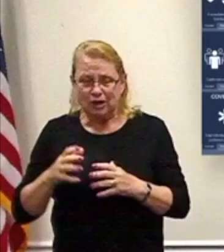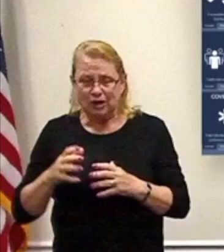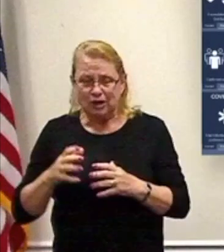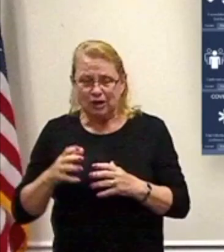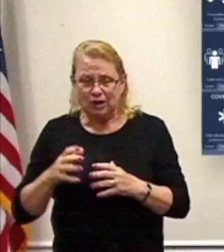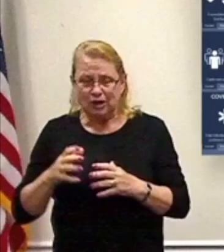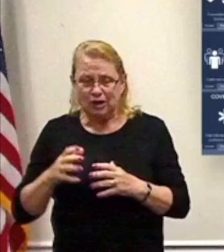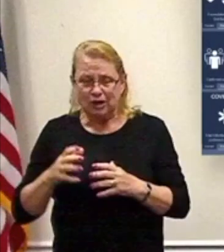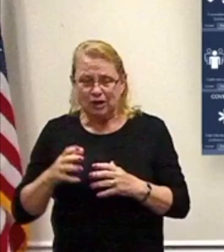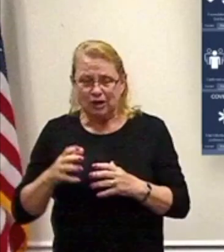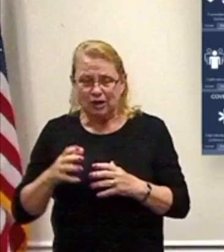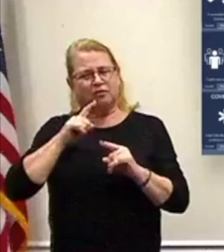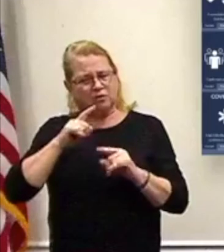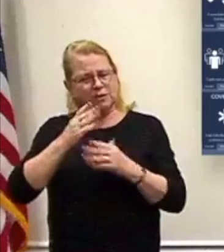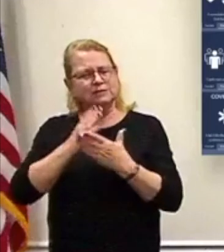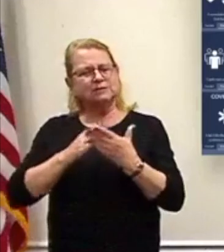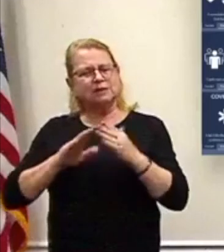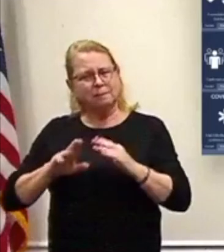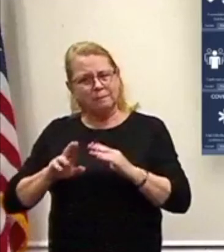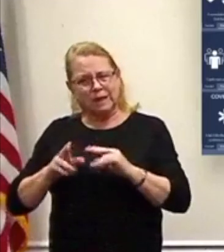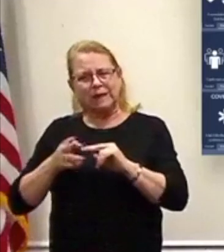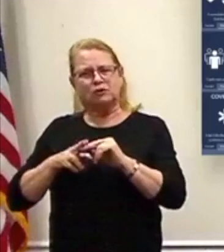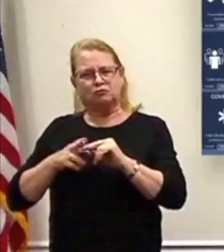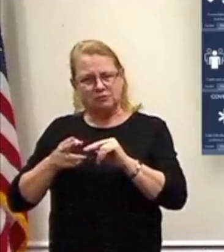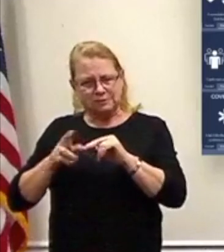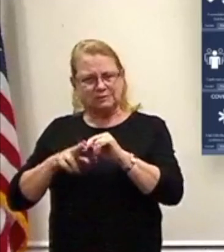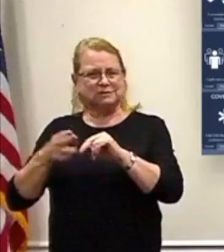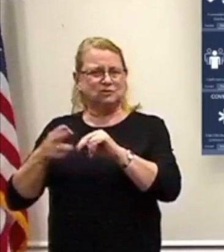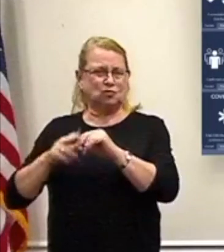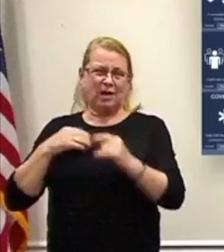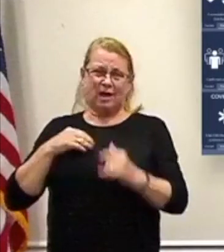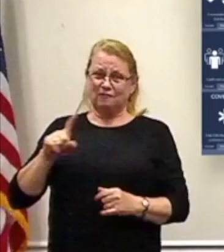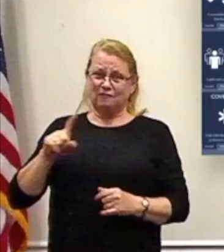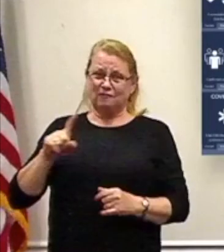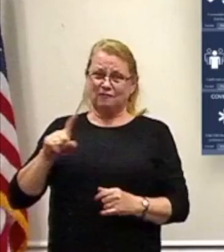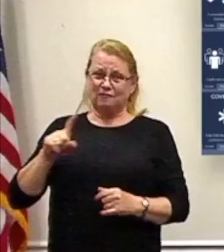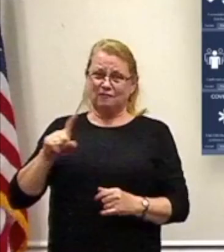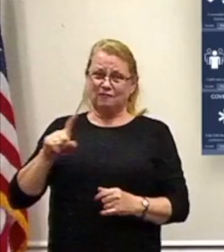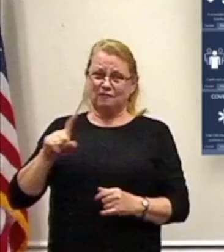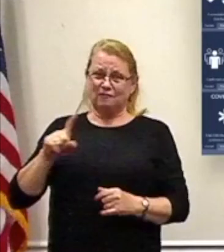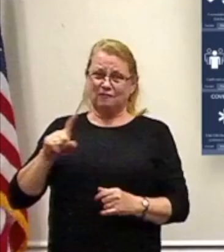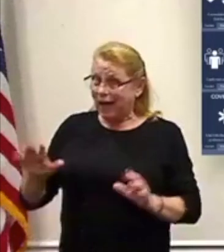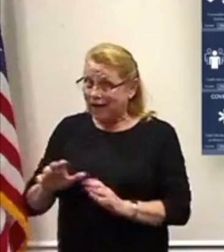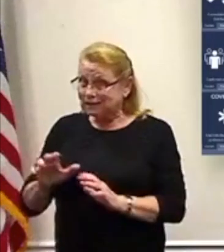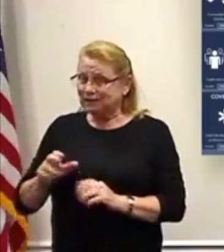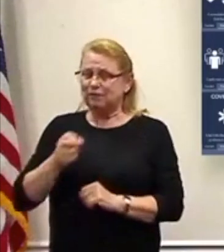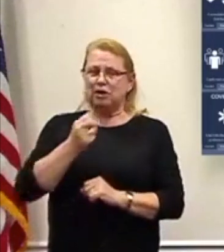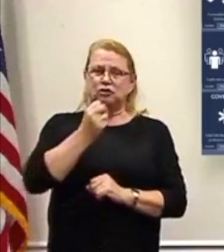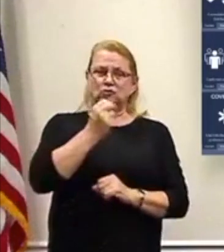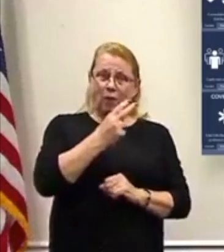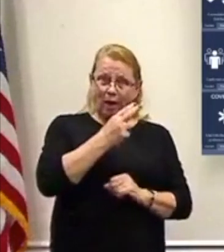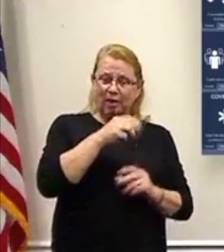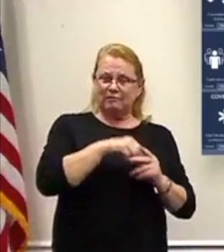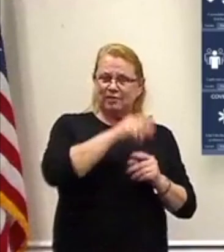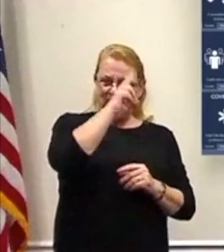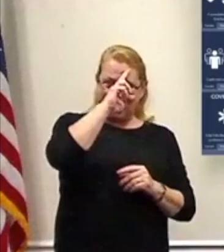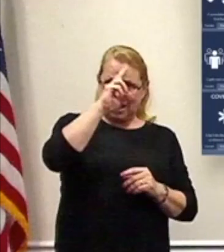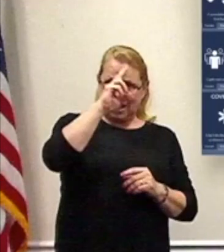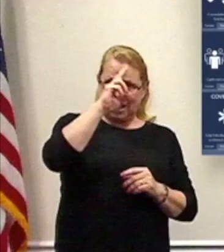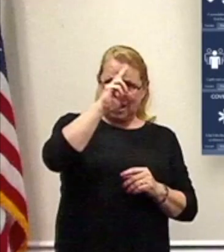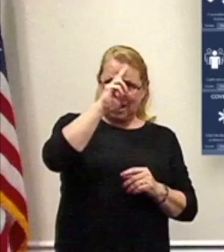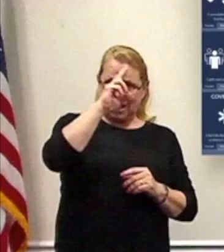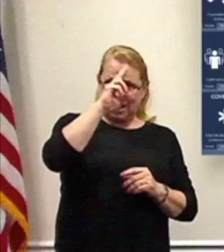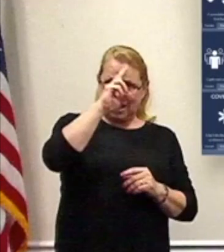increases. We are at 173 active cases, 12 hospitalizations, 1.9% transmission rate in the region.